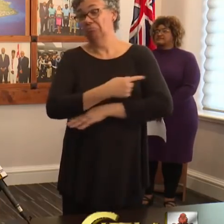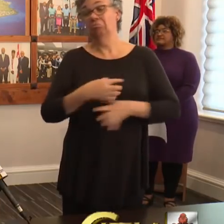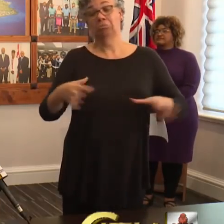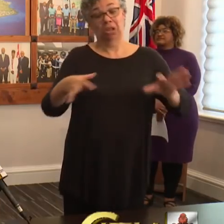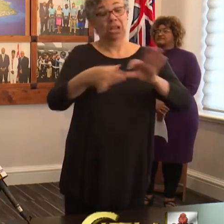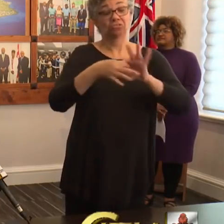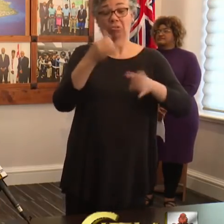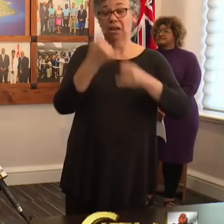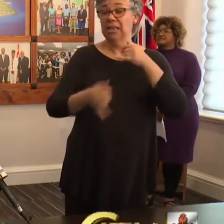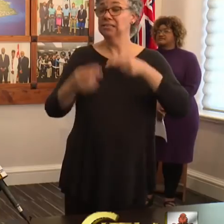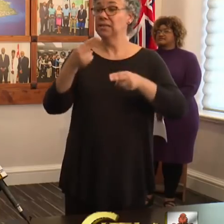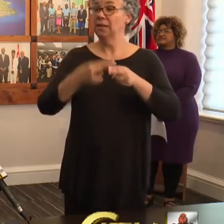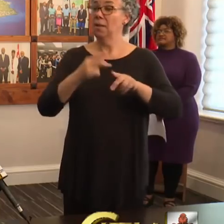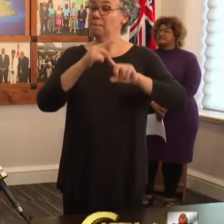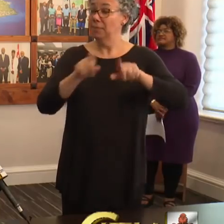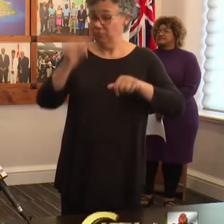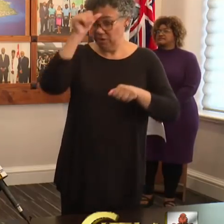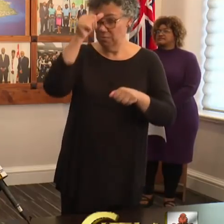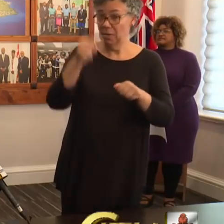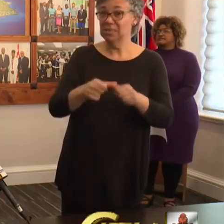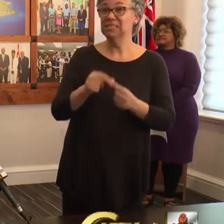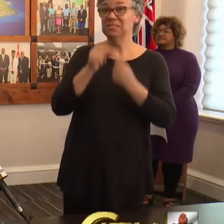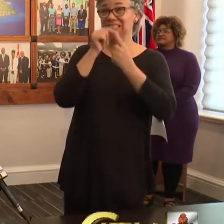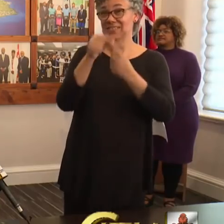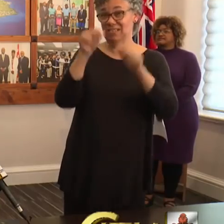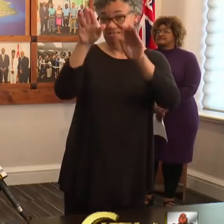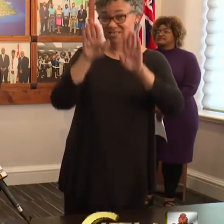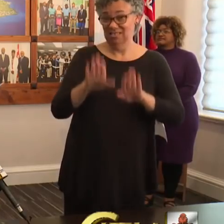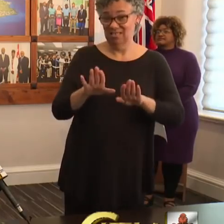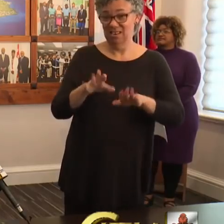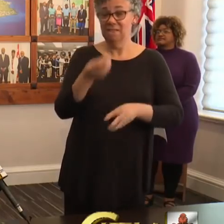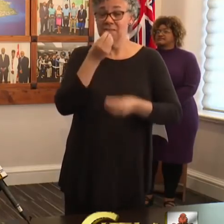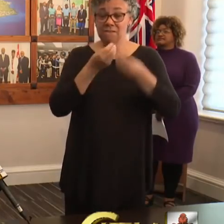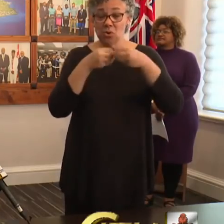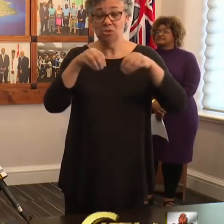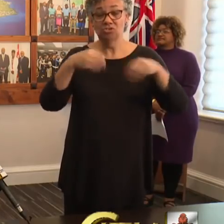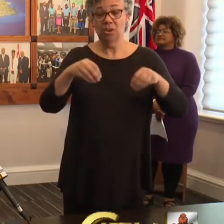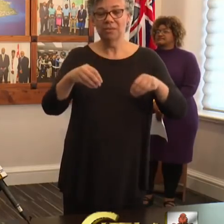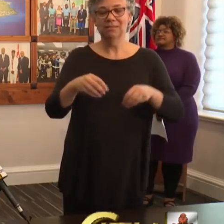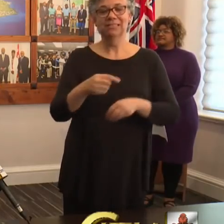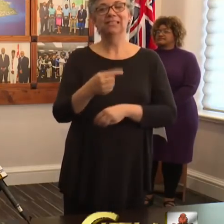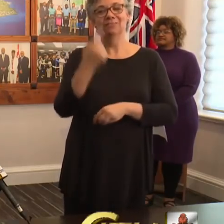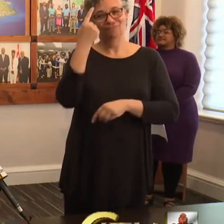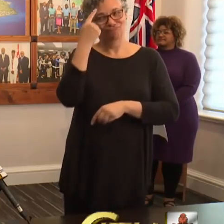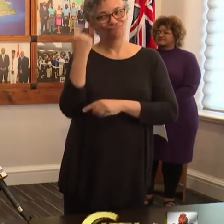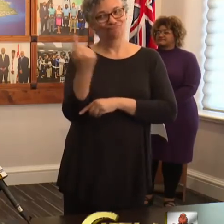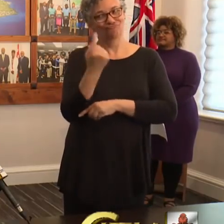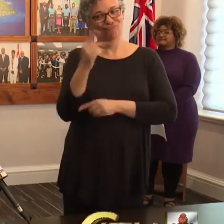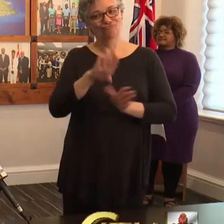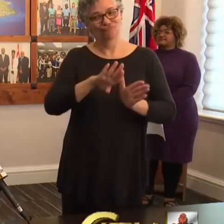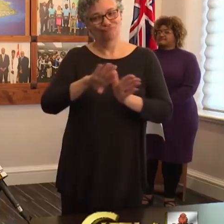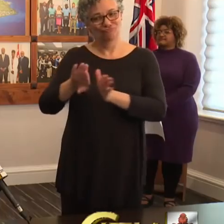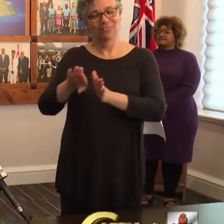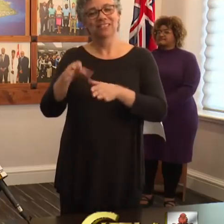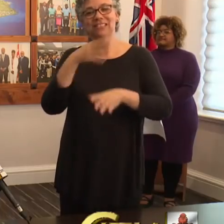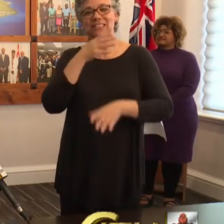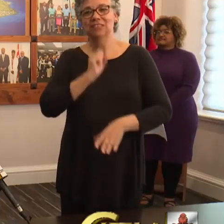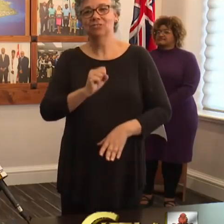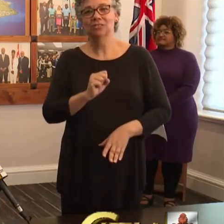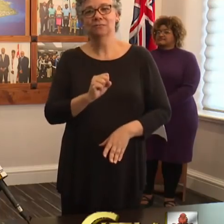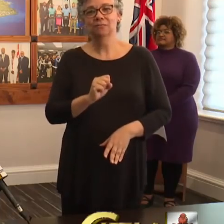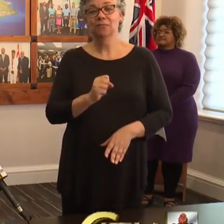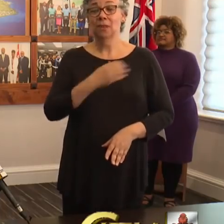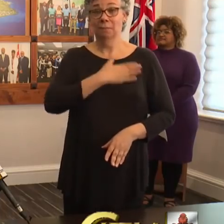name, but remember, specifically, Sunday grocery shopping is set aside for seniors. Please note